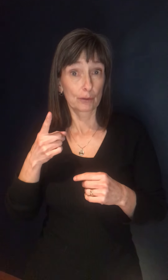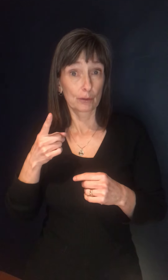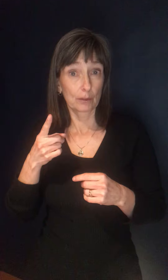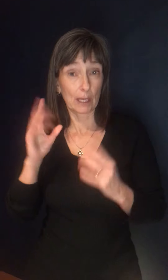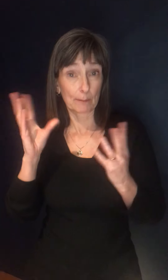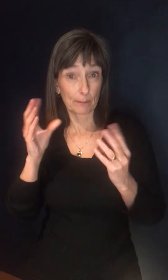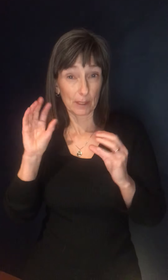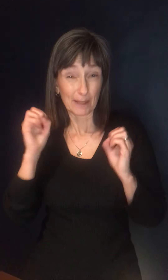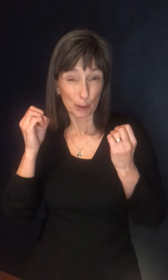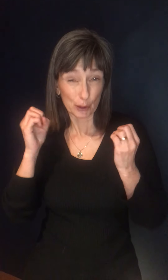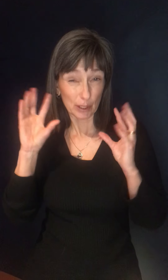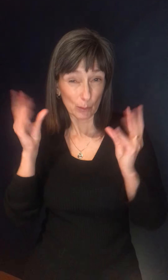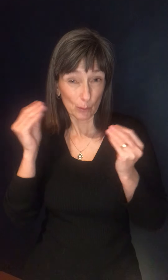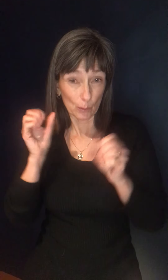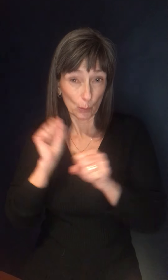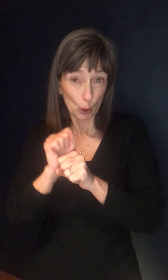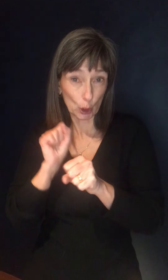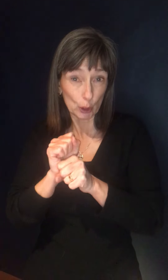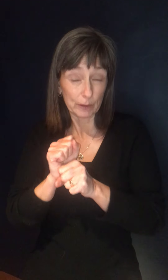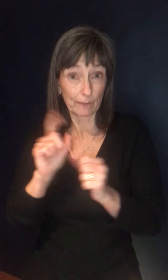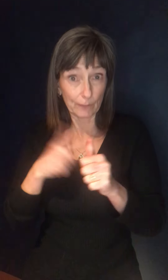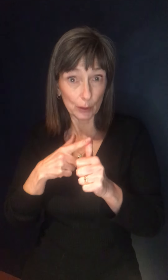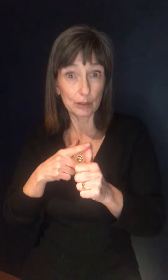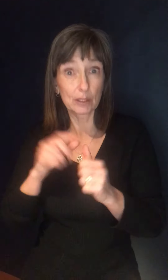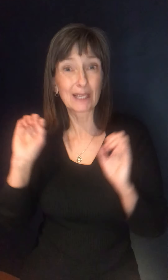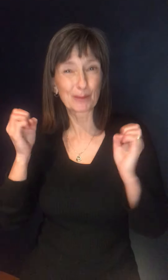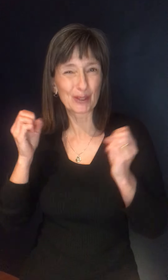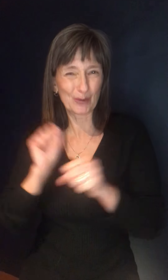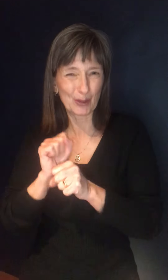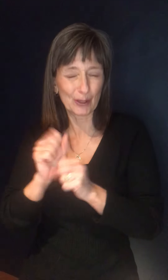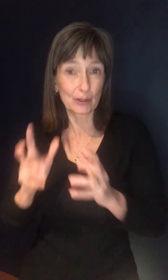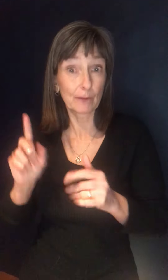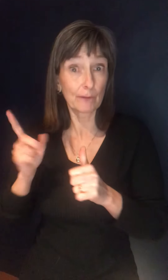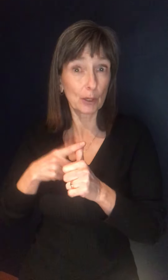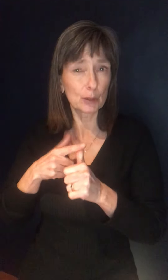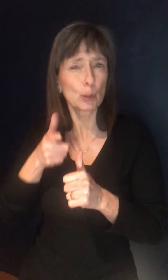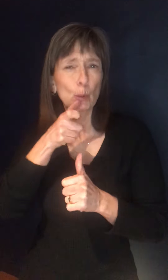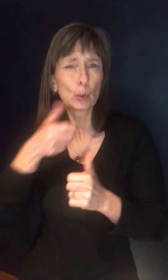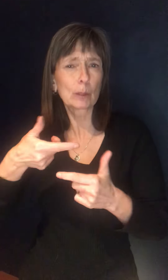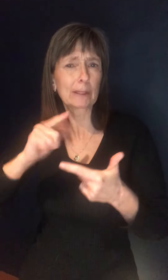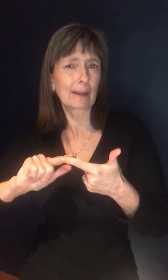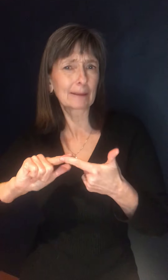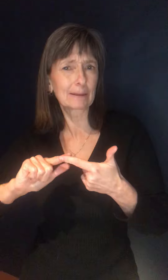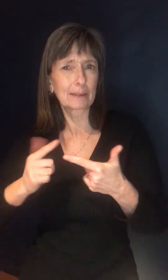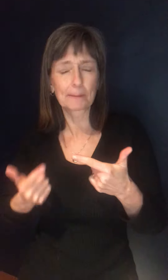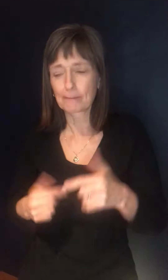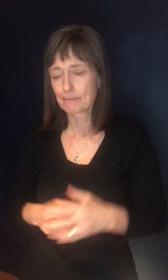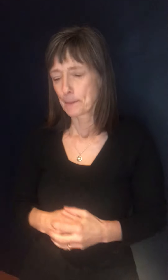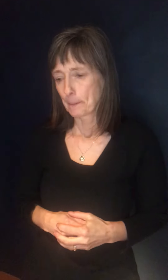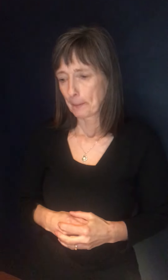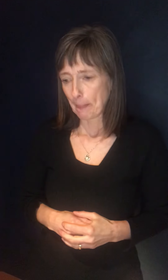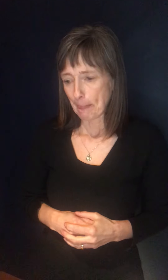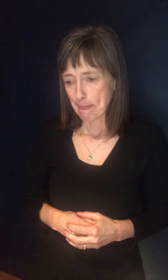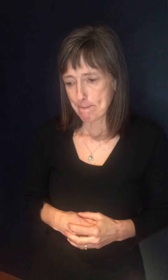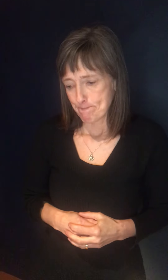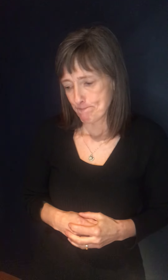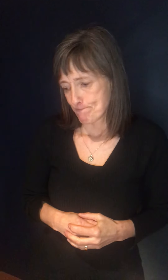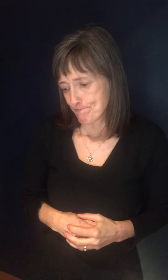Um, so as we, it's hard, you know, to make that, to say that, uh, right now because we don't know